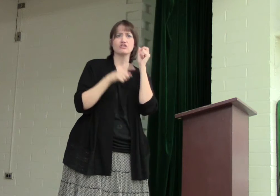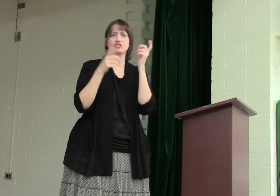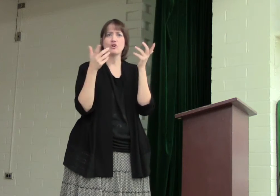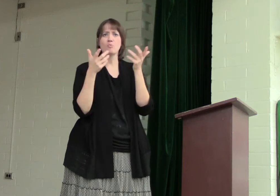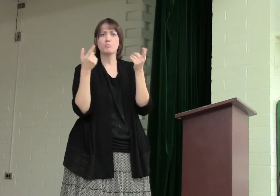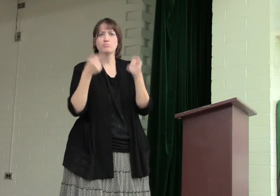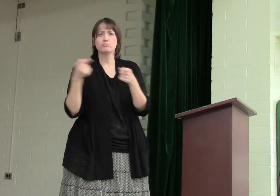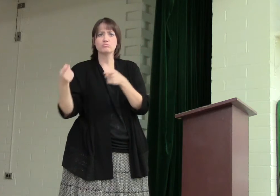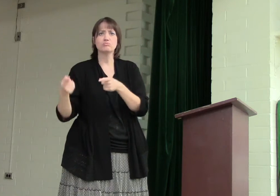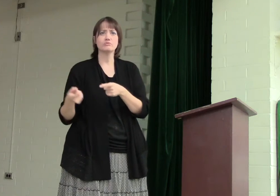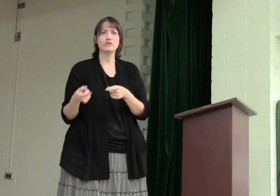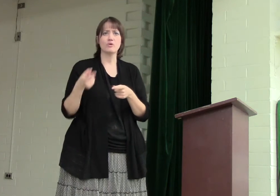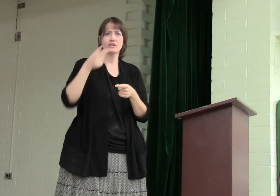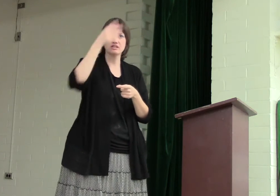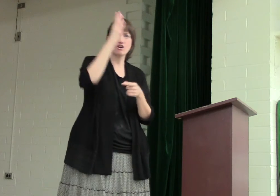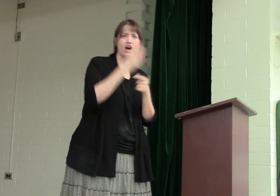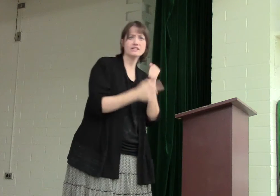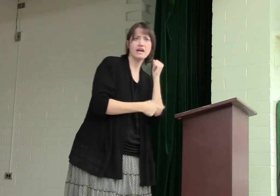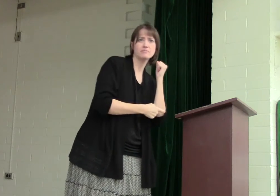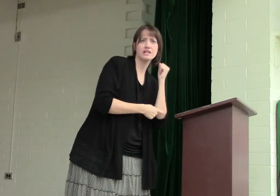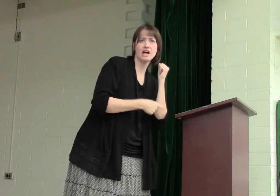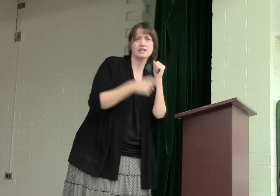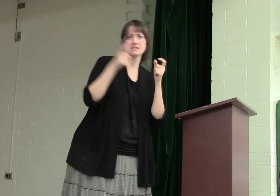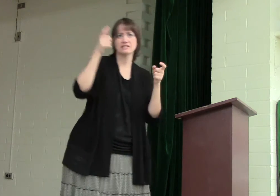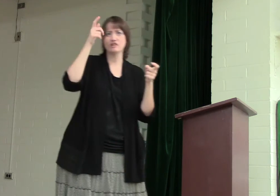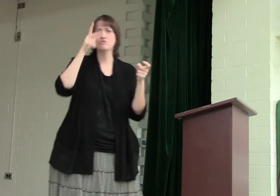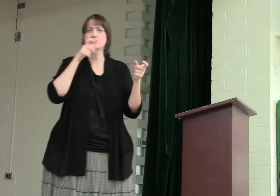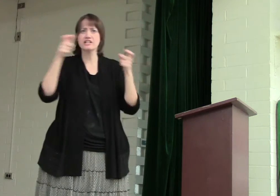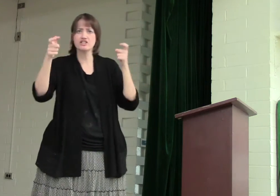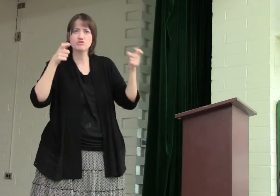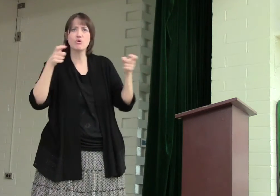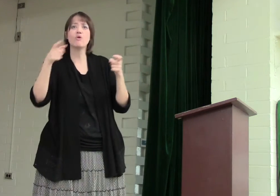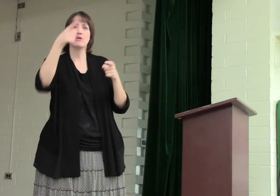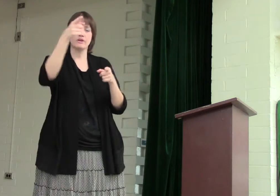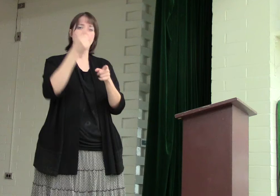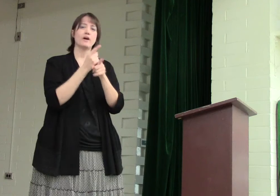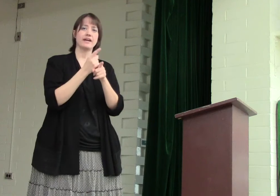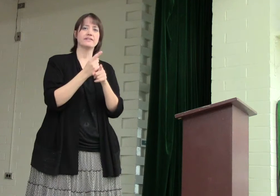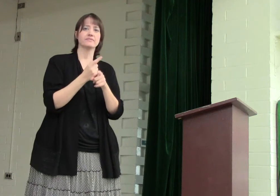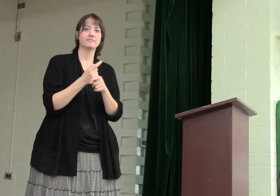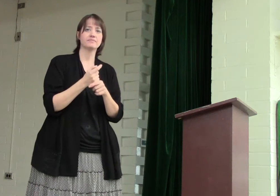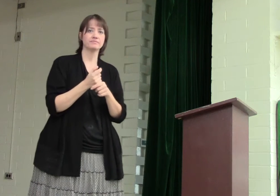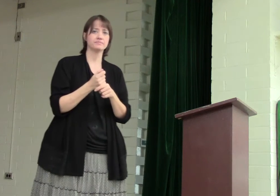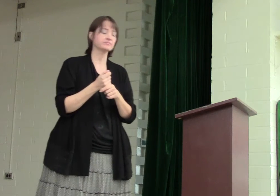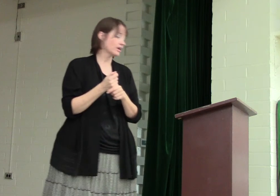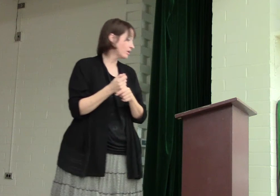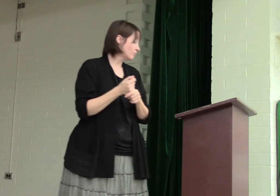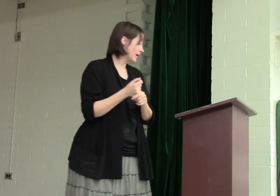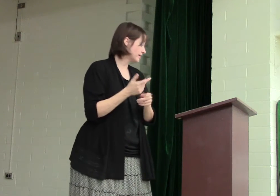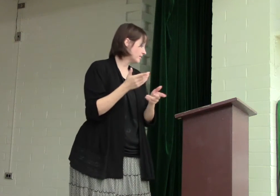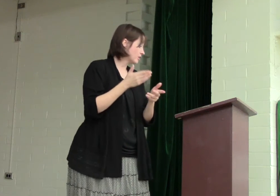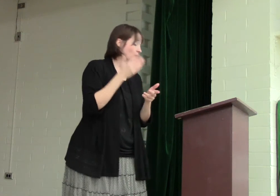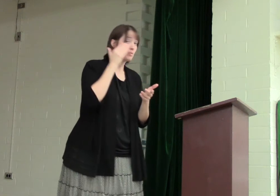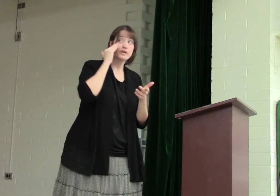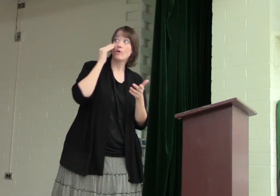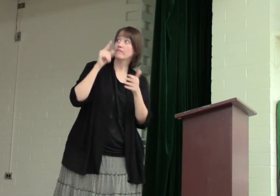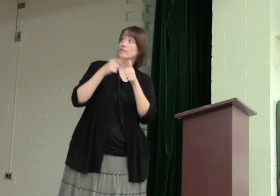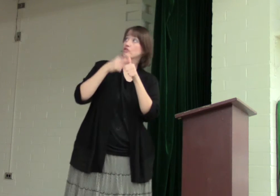Or, you know, is God tempting us? Who's in control? Right. Right. We know in 1